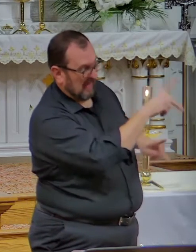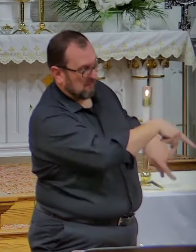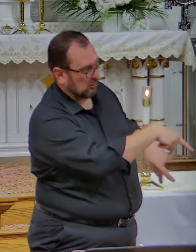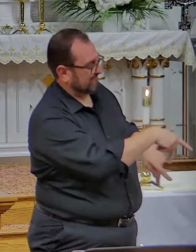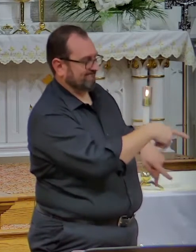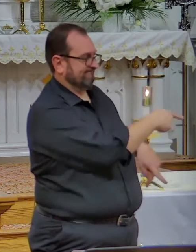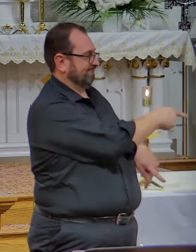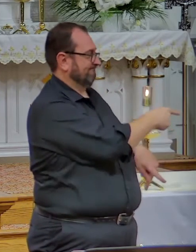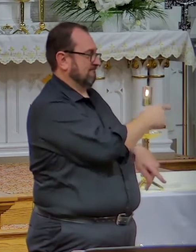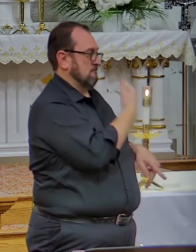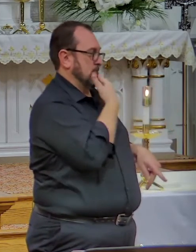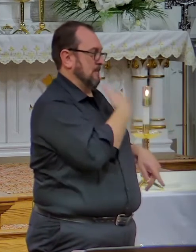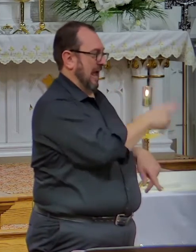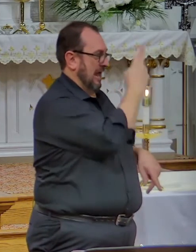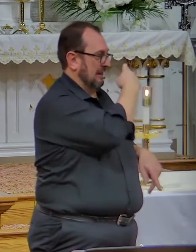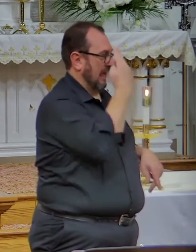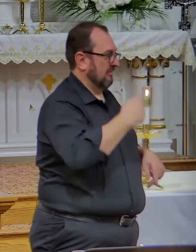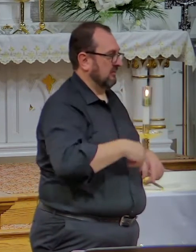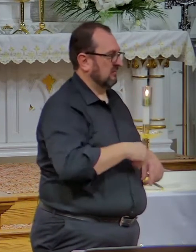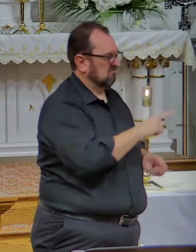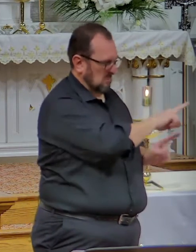Sometimes you told me I was going to hell.